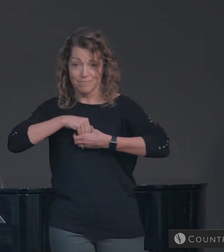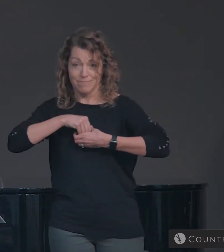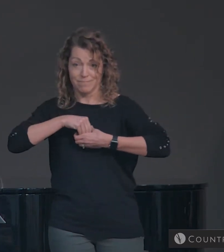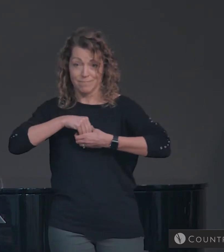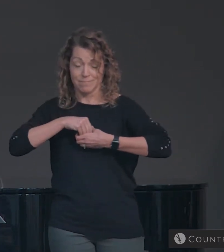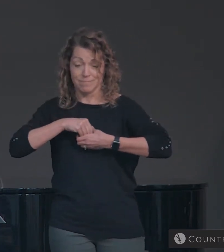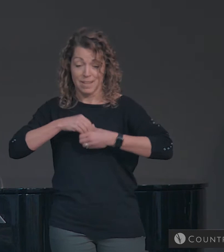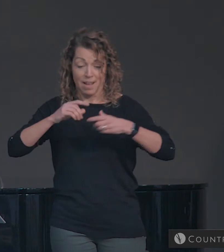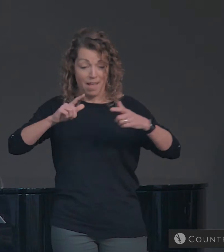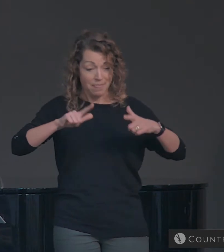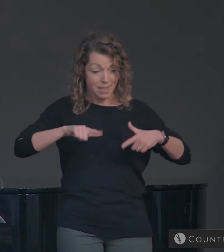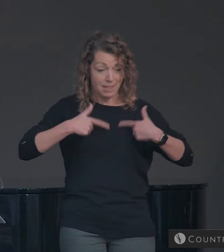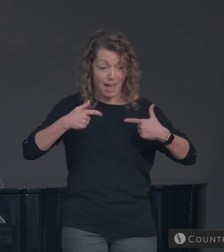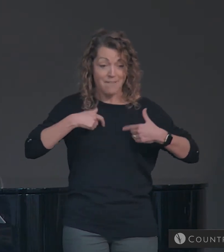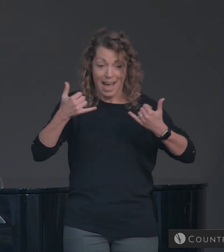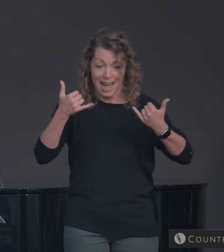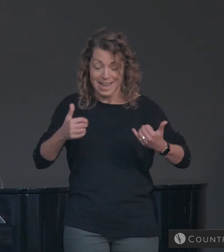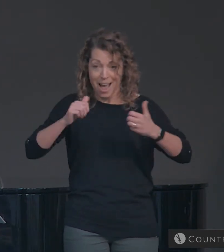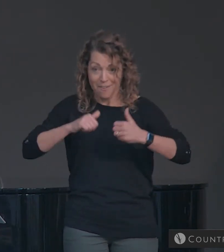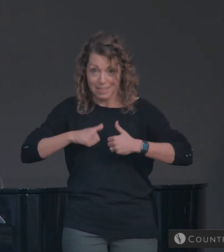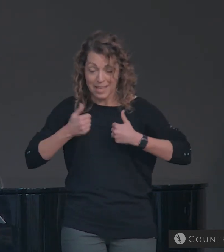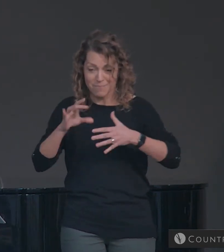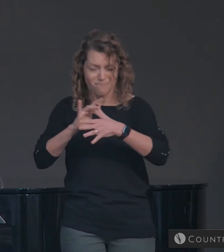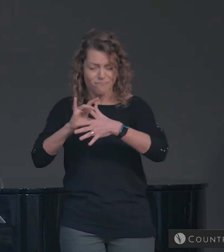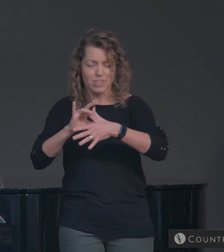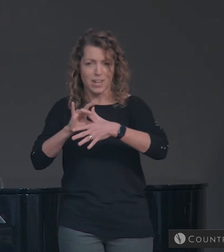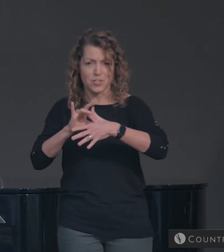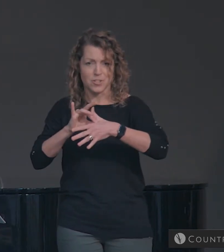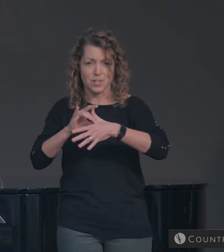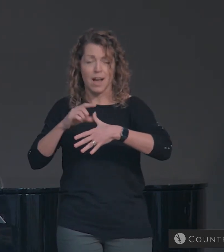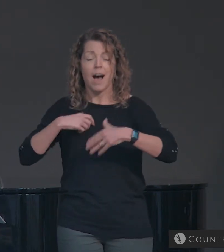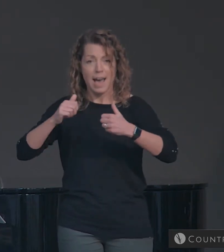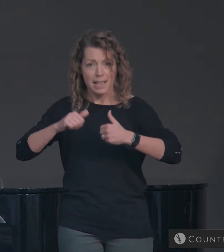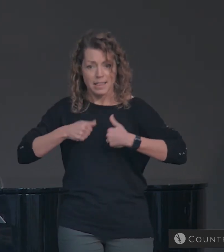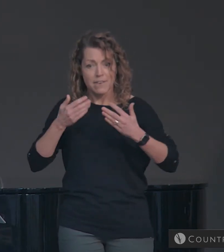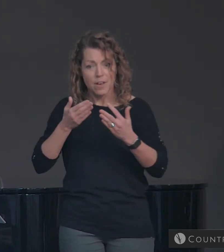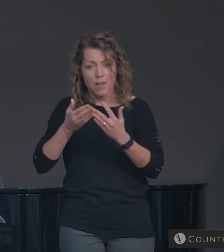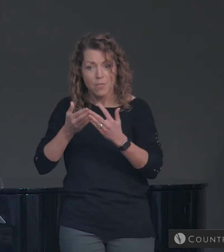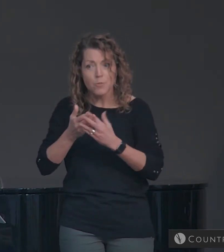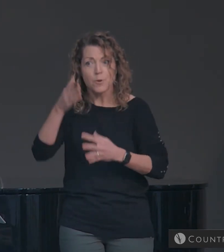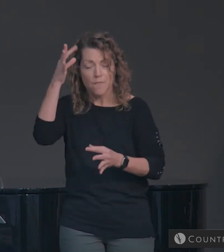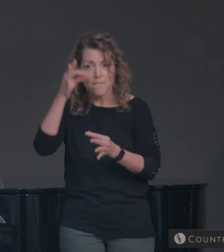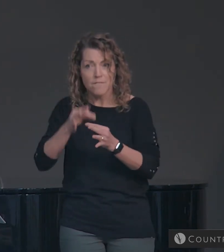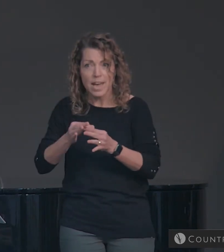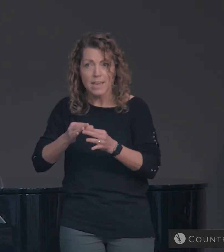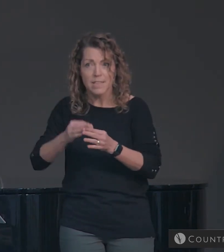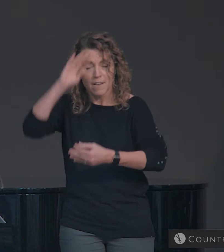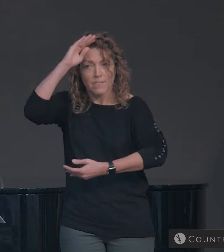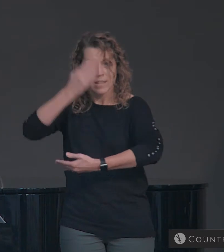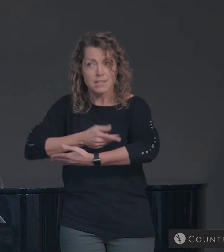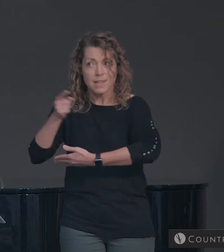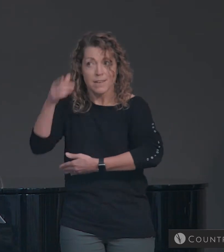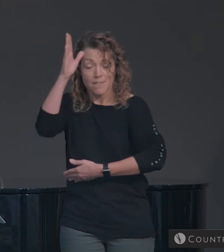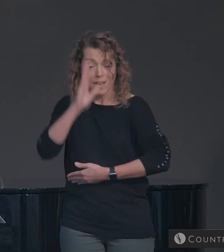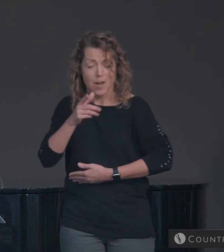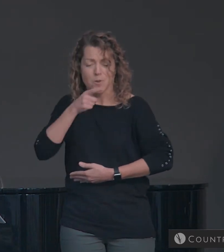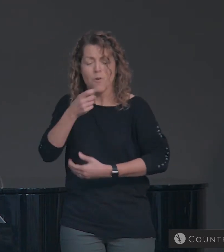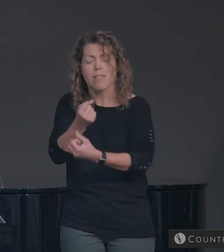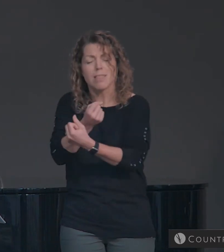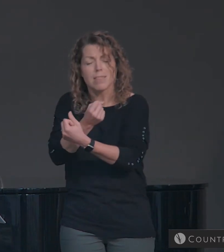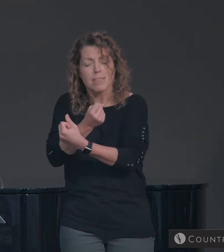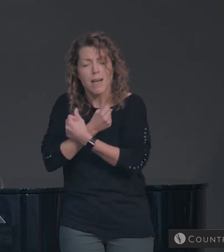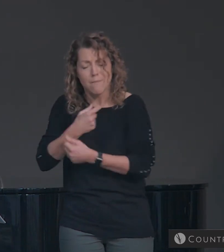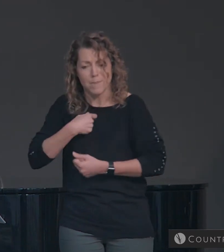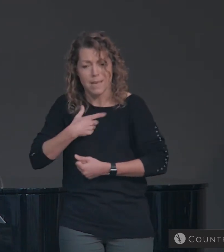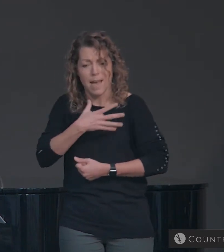In the life that I now live in the flesh, I live by the faith of the Son of God who loved me and